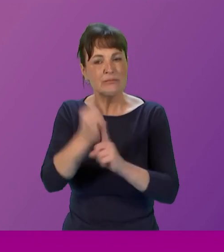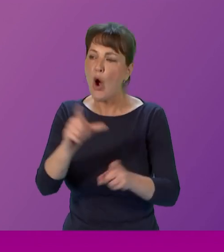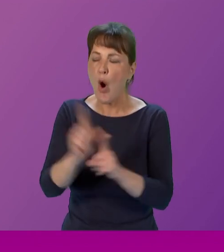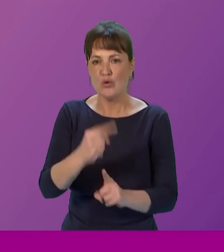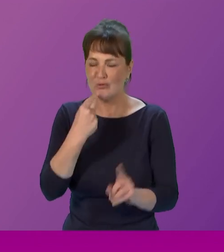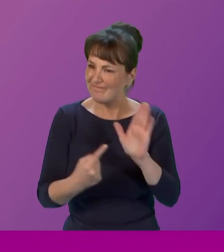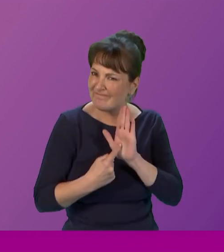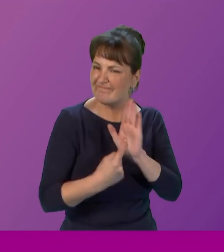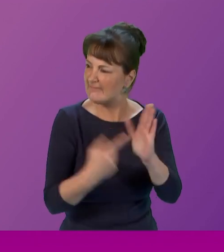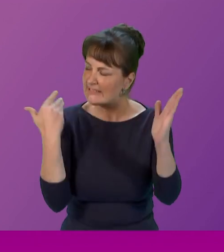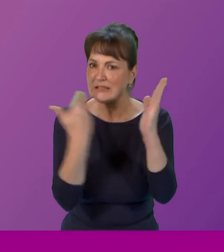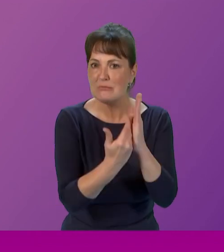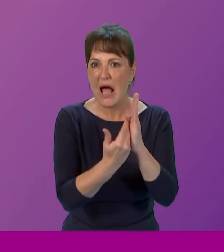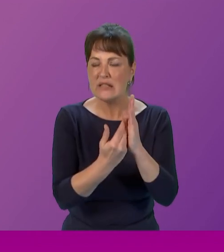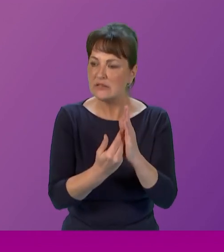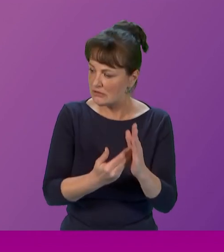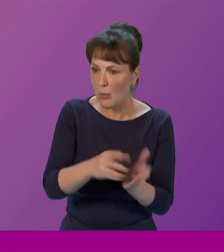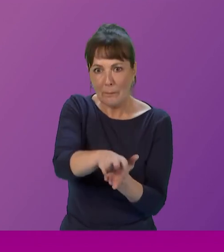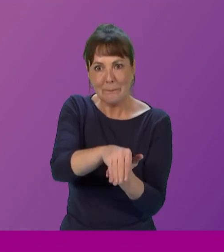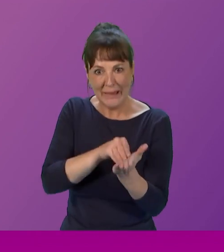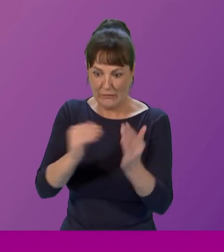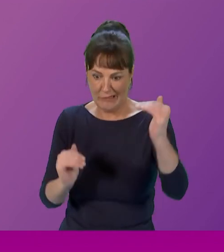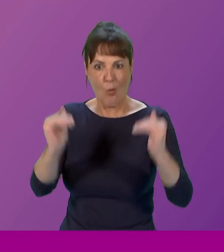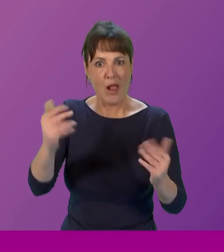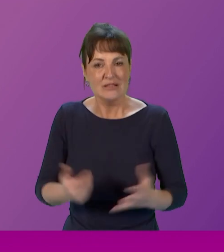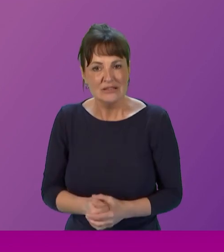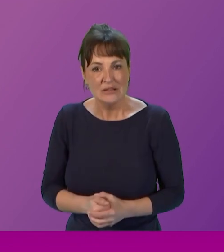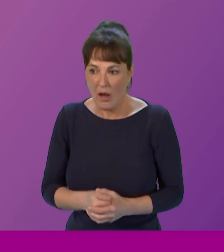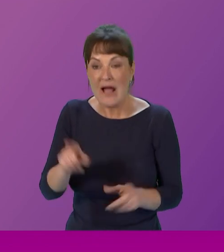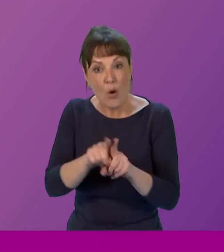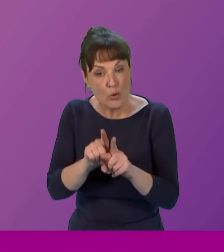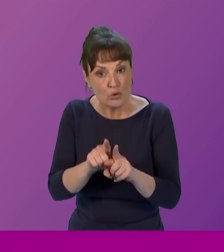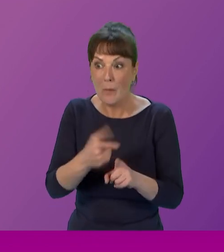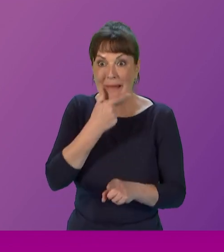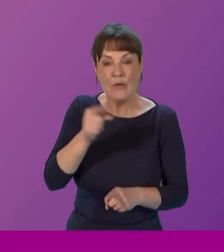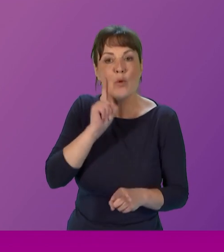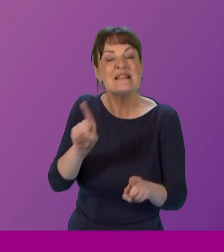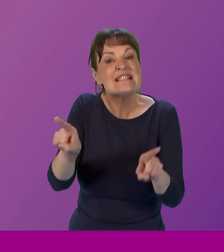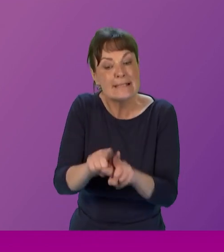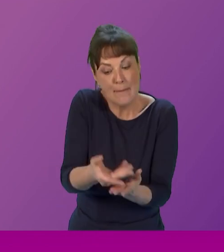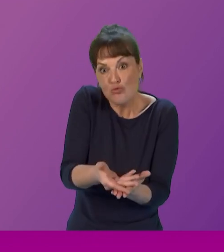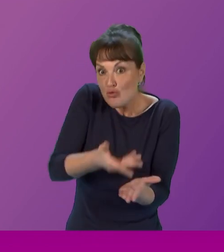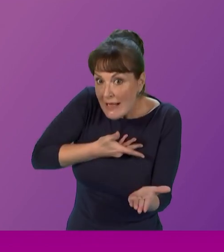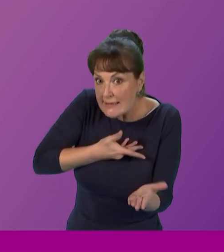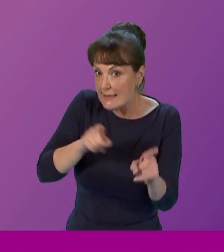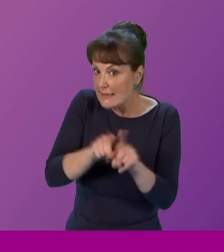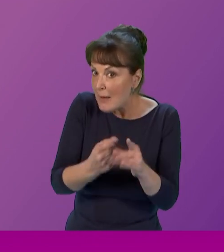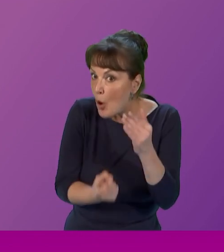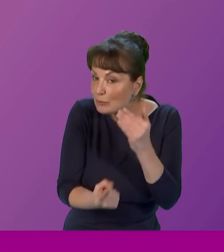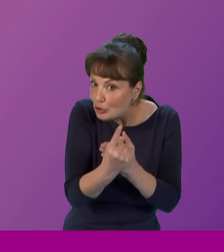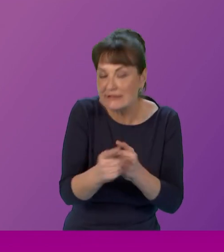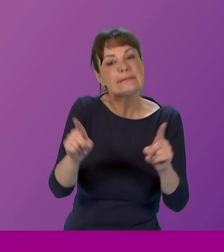if gender equality means men and women having the same rights responsibilities and opportunities in life